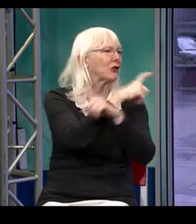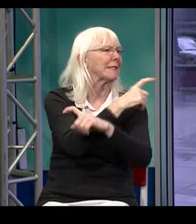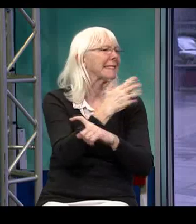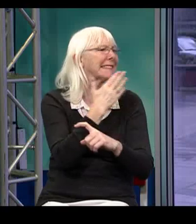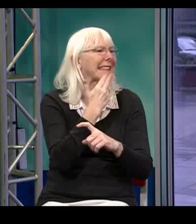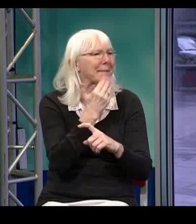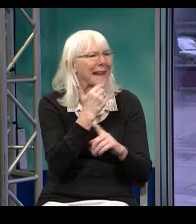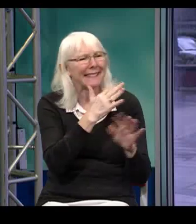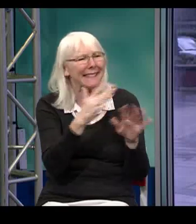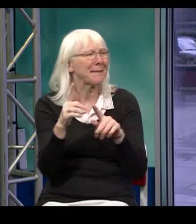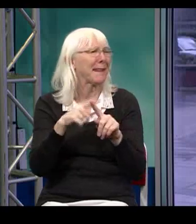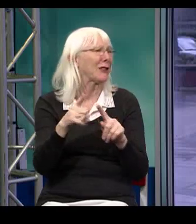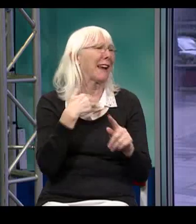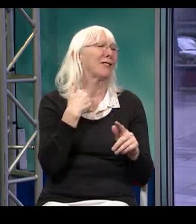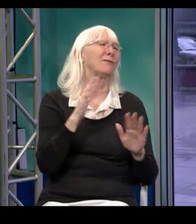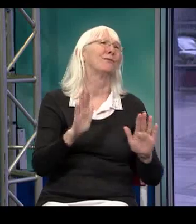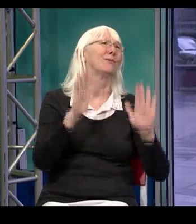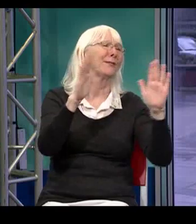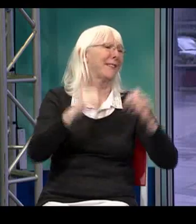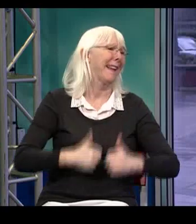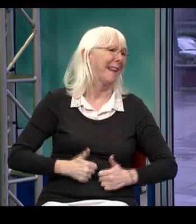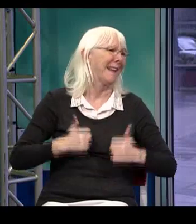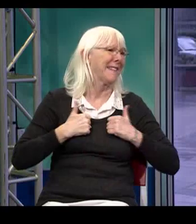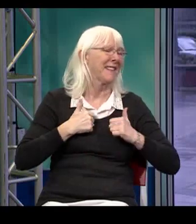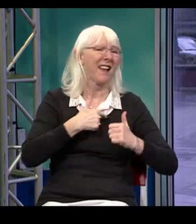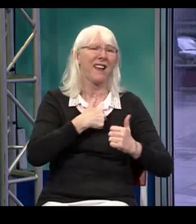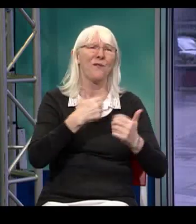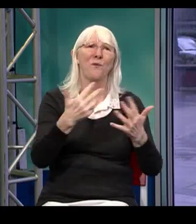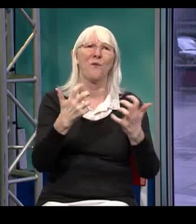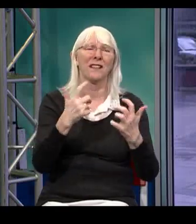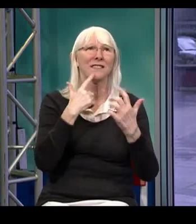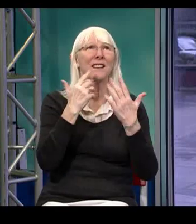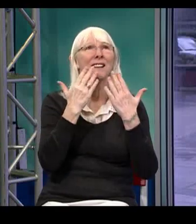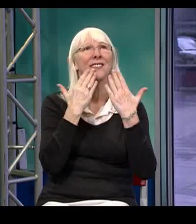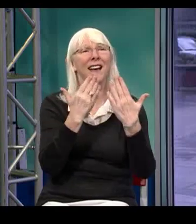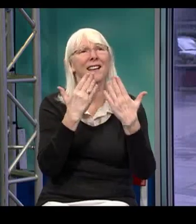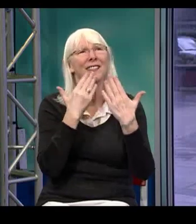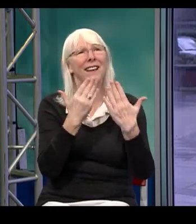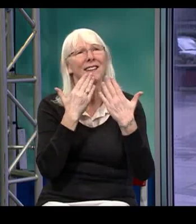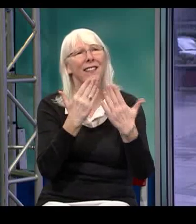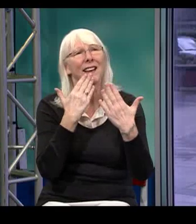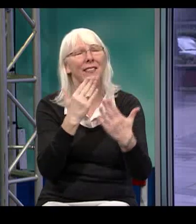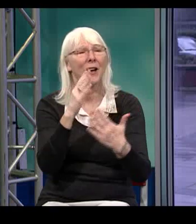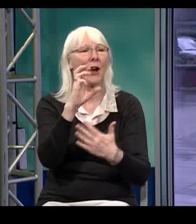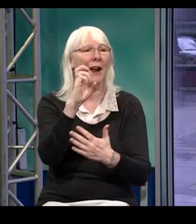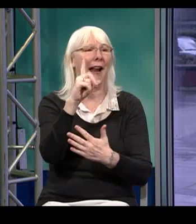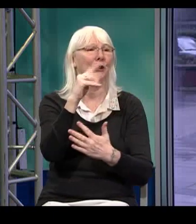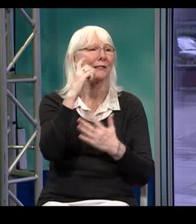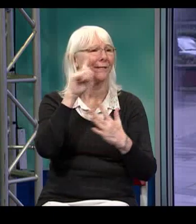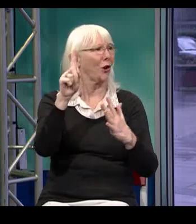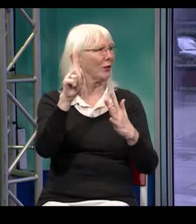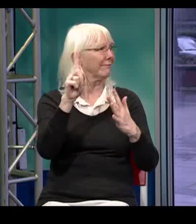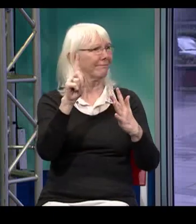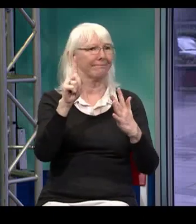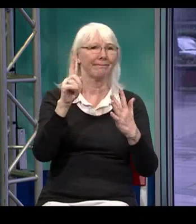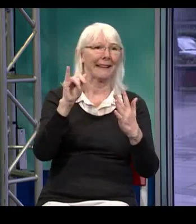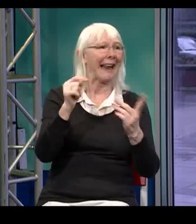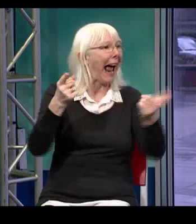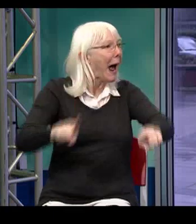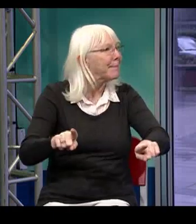December 19th, I believe. It was complications, I believe, due to her illness. She had diabetes. But we are eternally grateful to her for